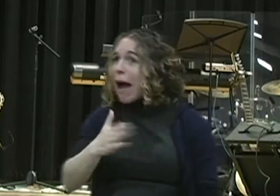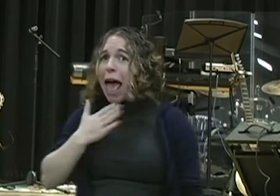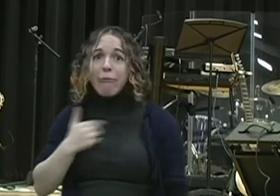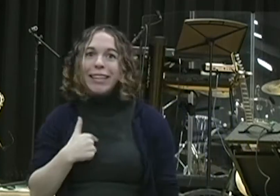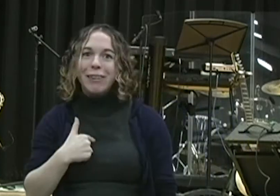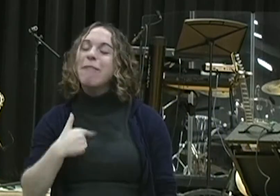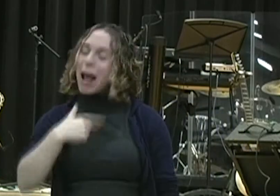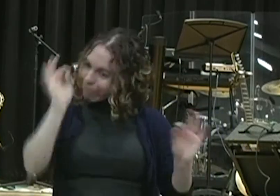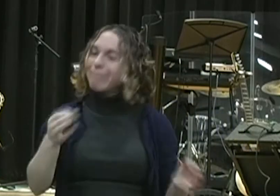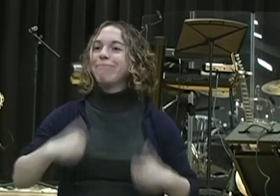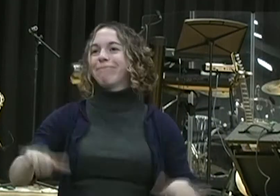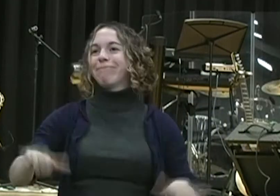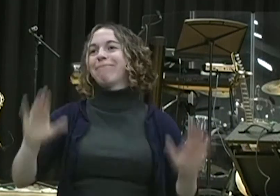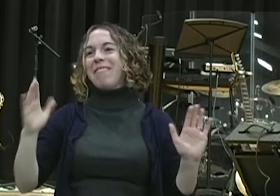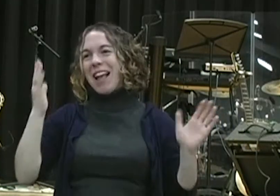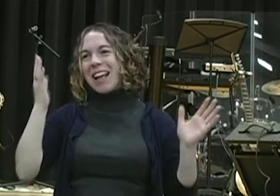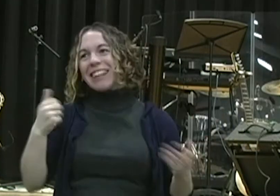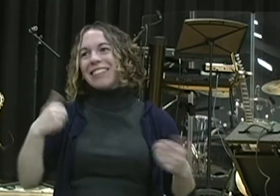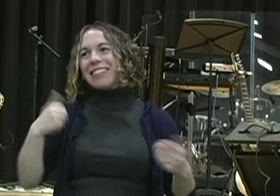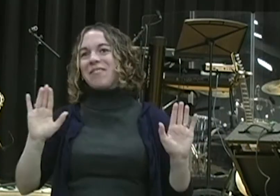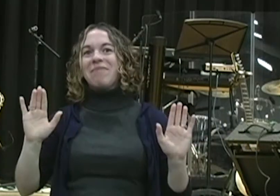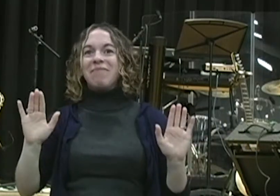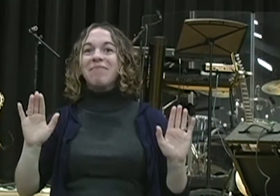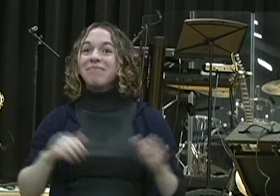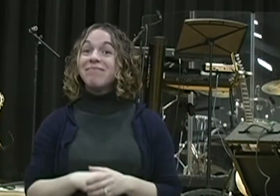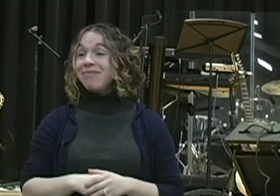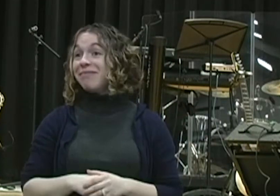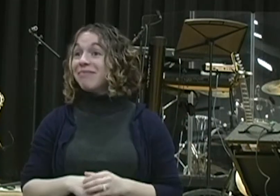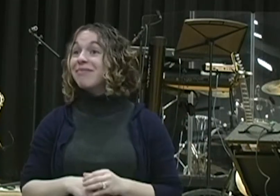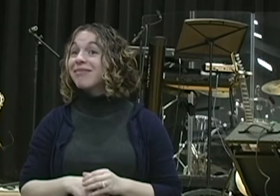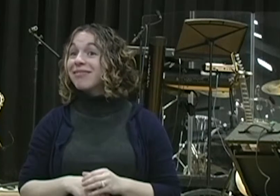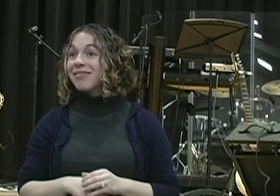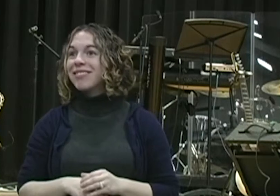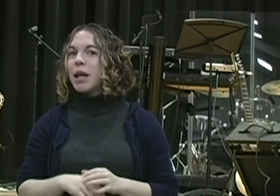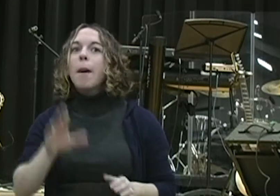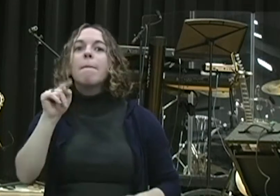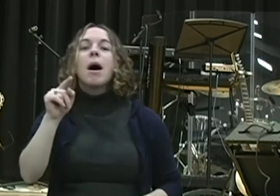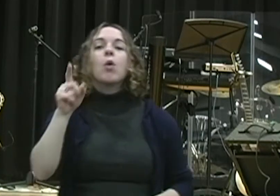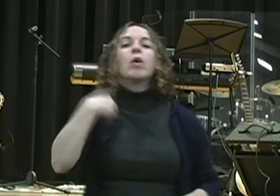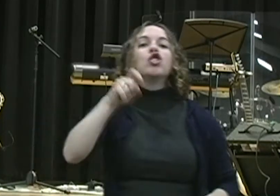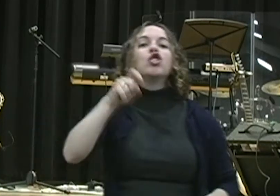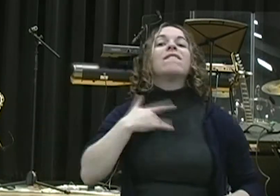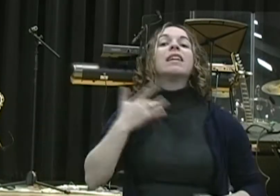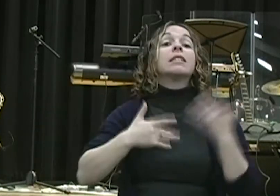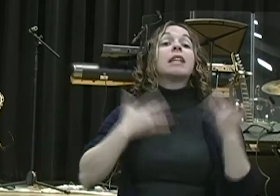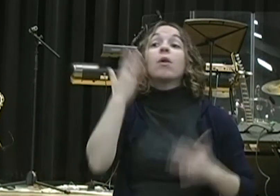we could get excited when we know why we're doing it and we know what we're running after. Hallelujah.